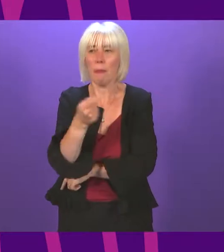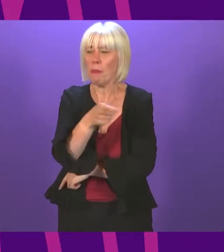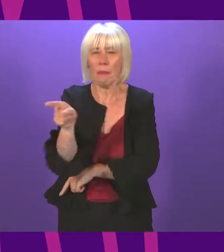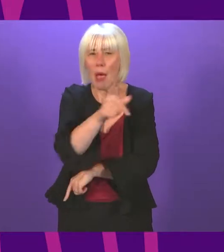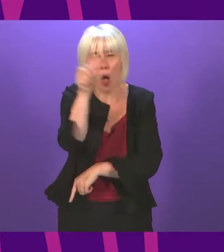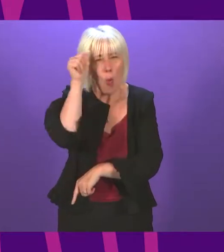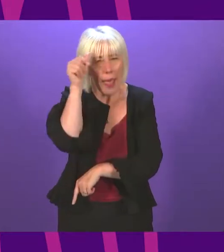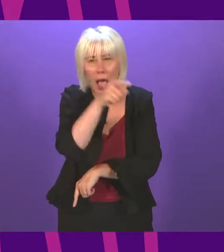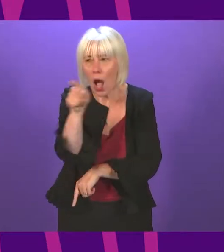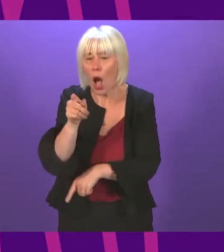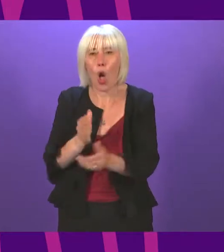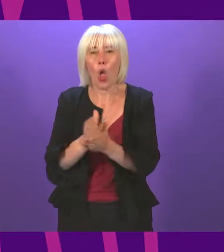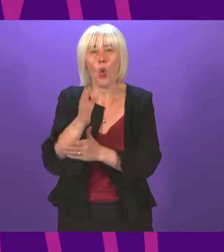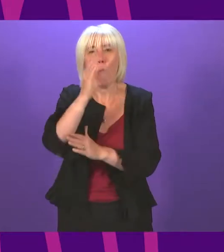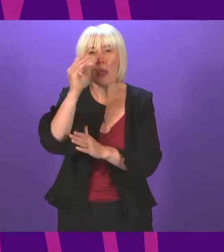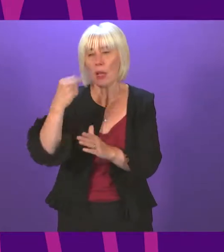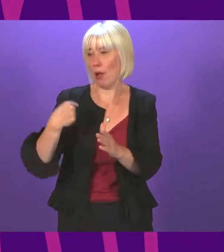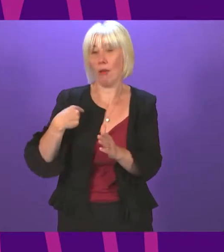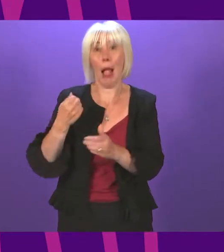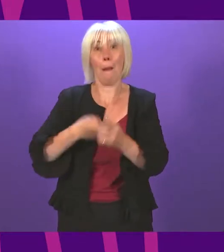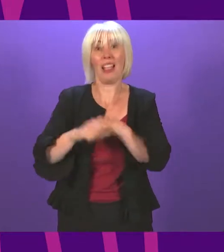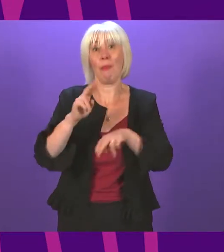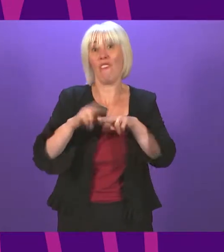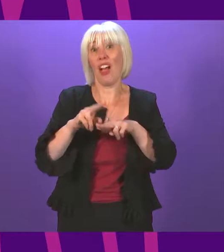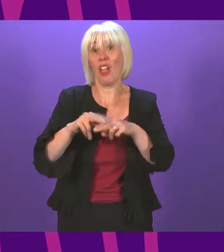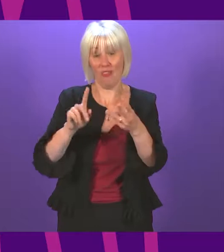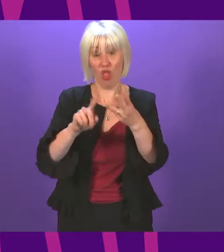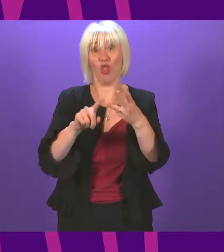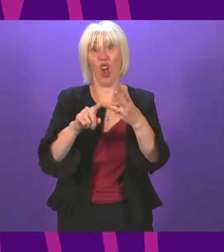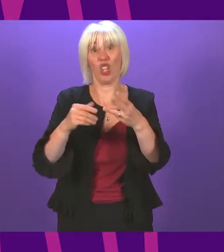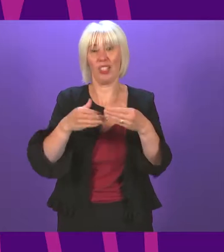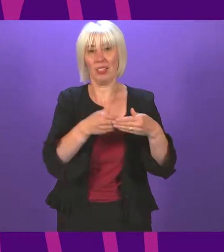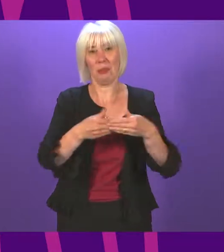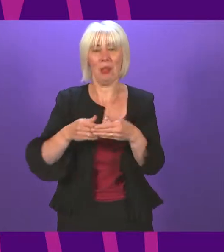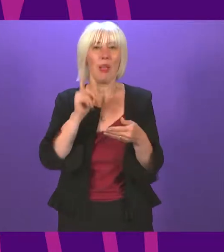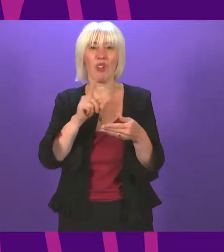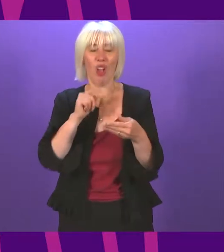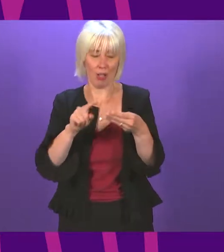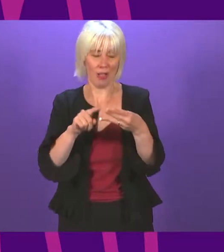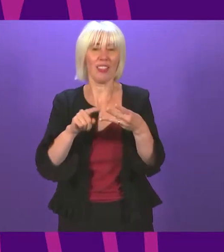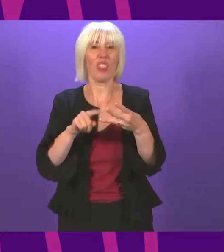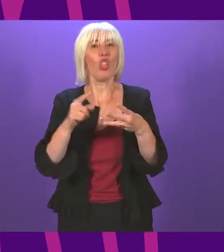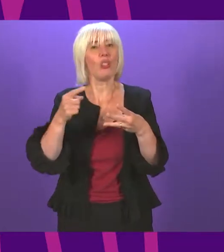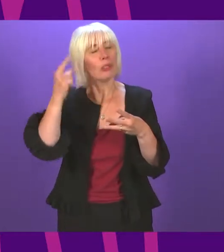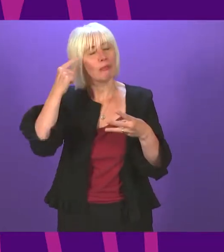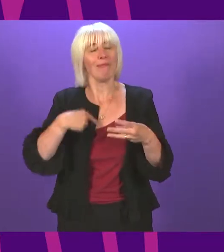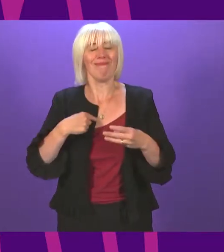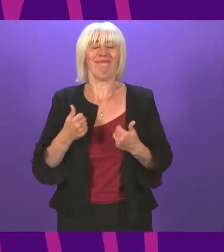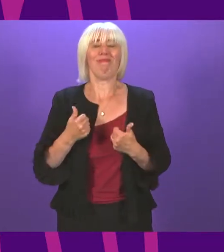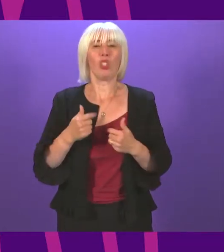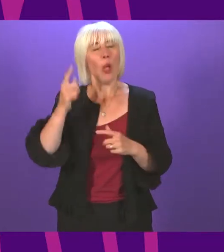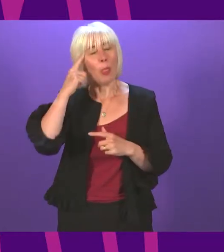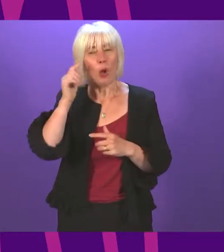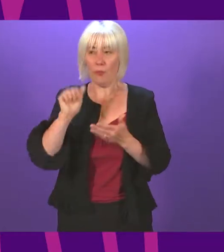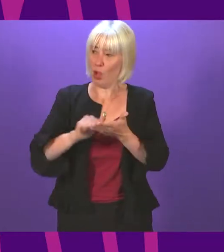aware, over the summer recess I became a dad for the third time to a baby girl. I thought it would be right at this point